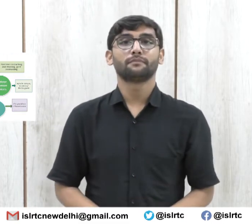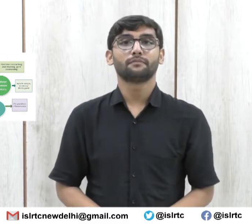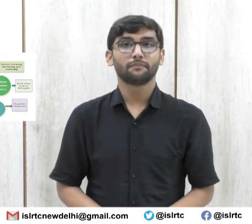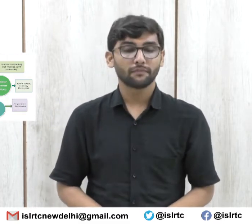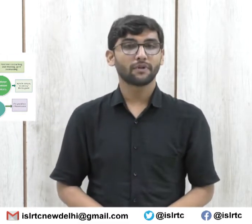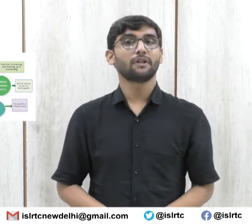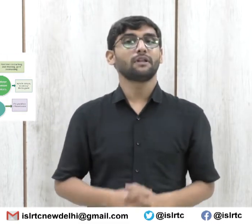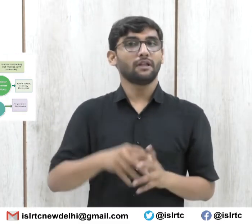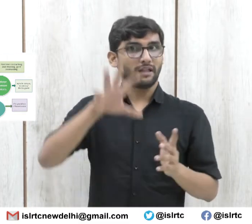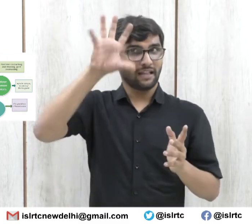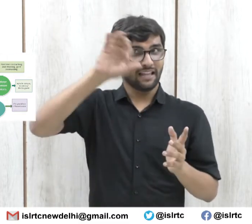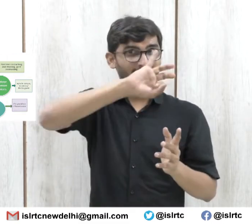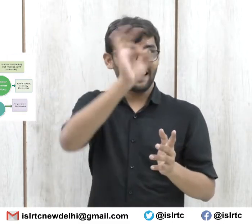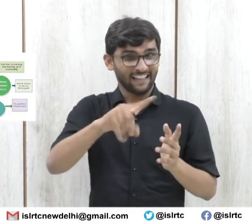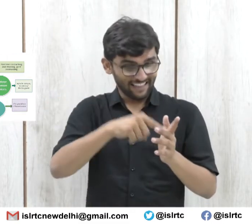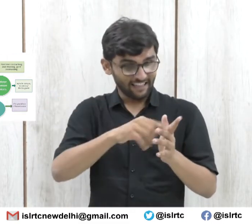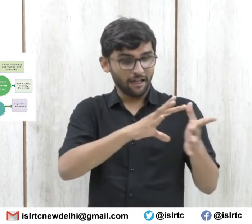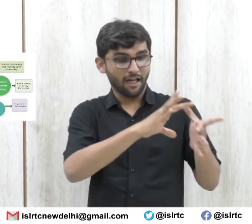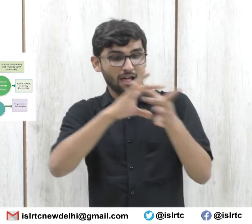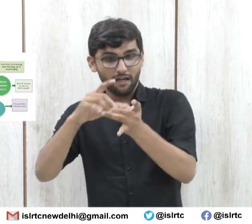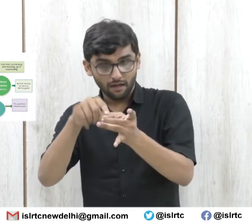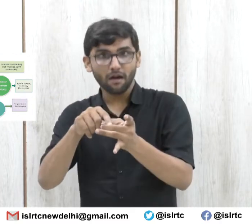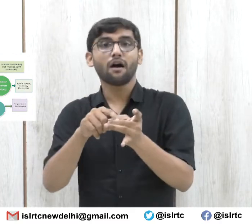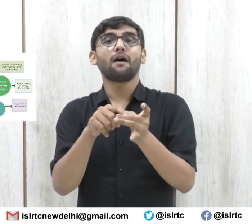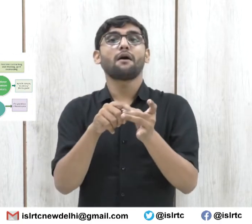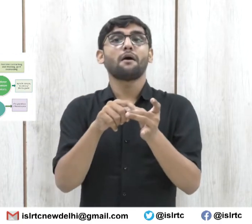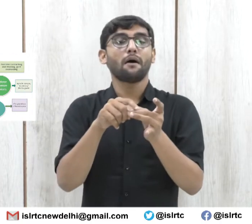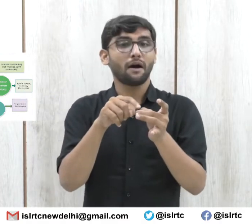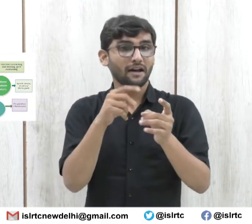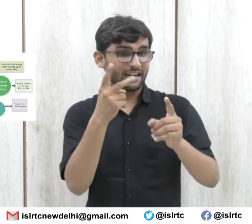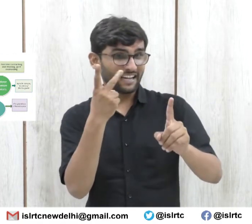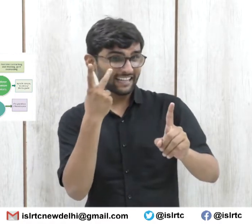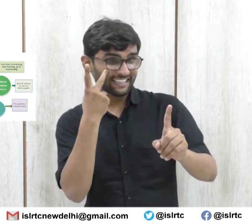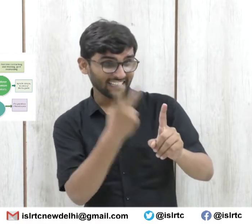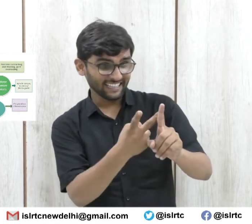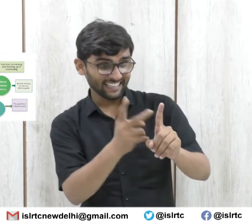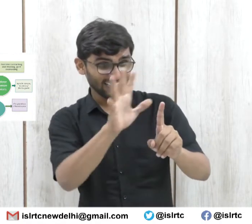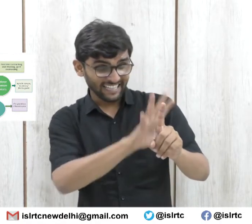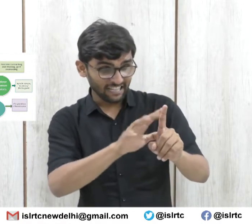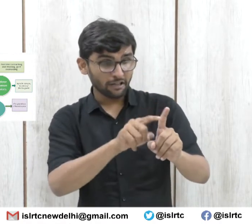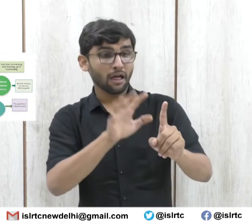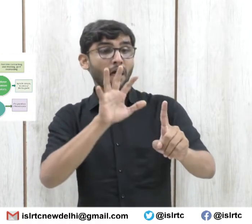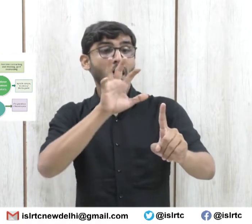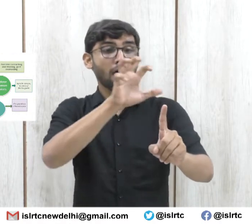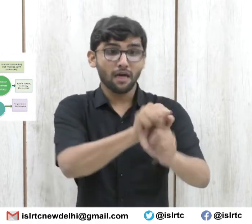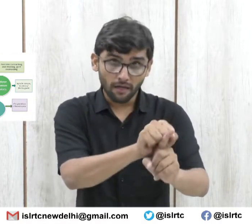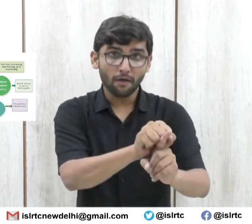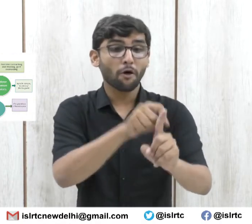Screening and Identification in which